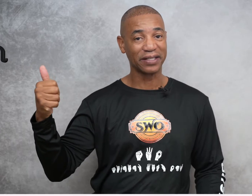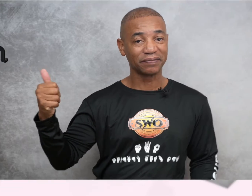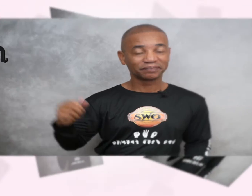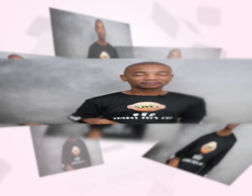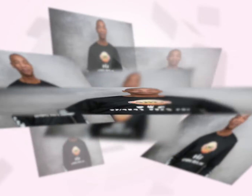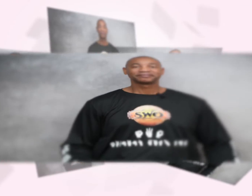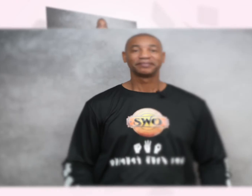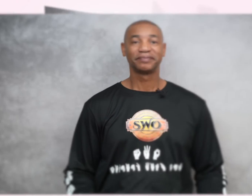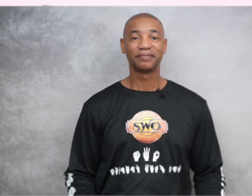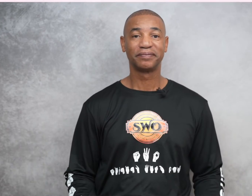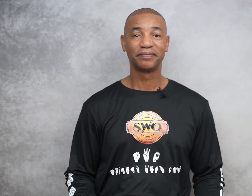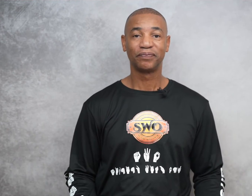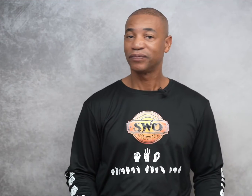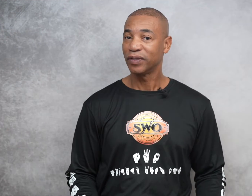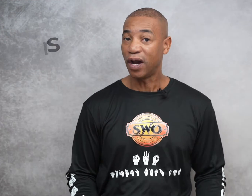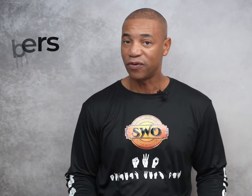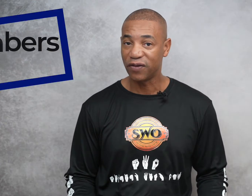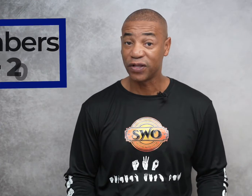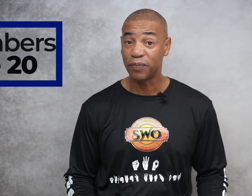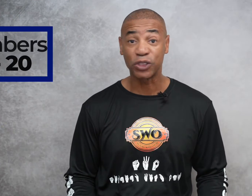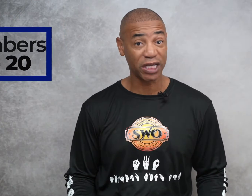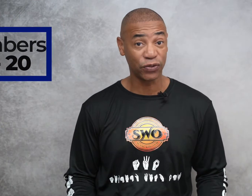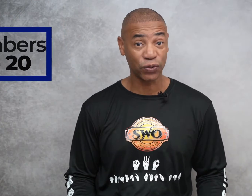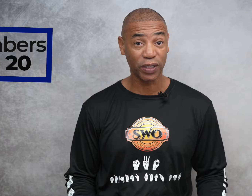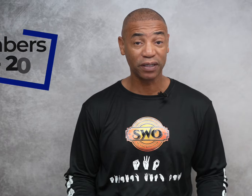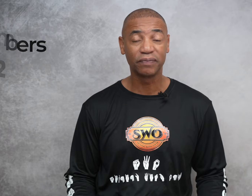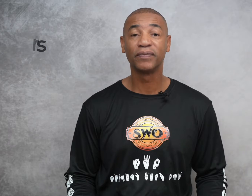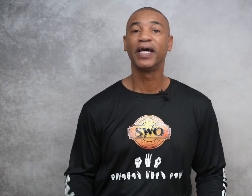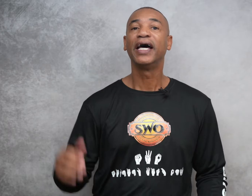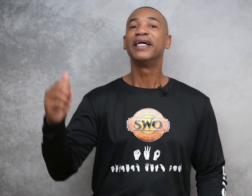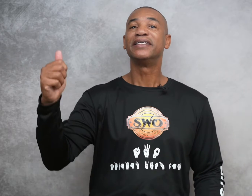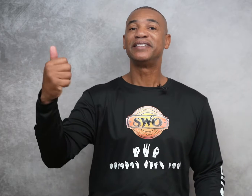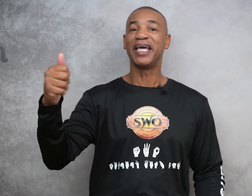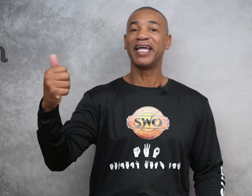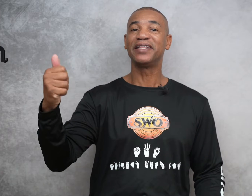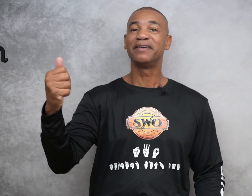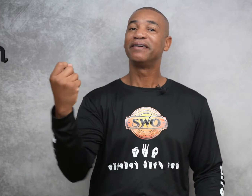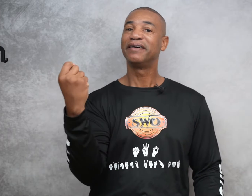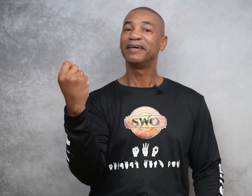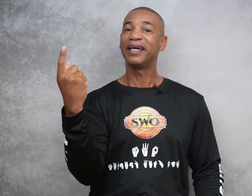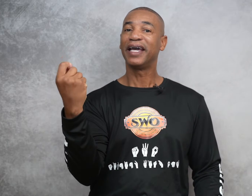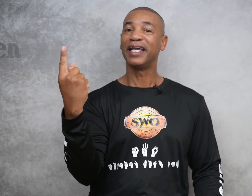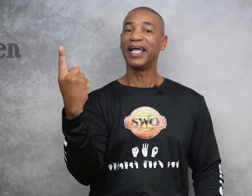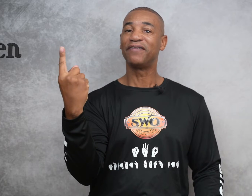Are you ready for numbers 10 through 20? 10, 11,